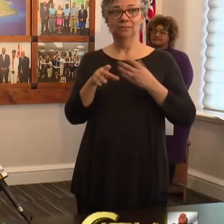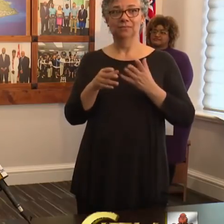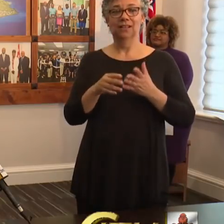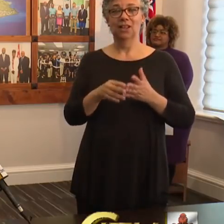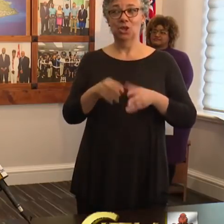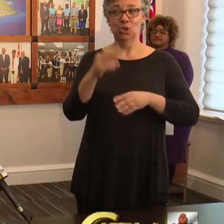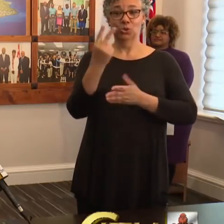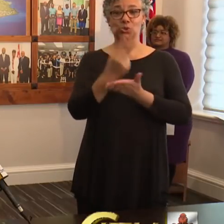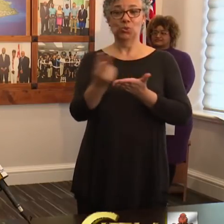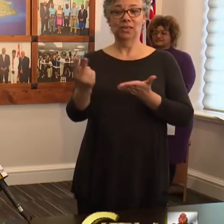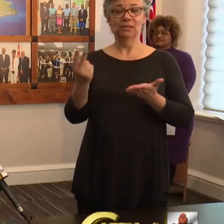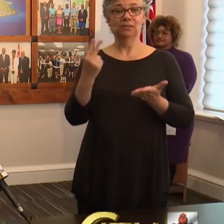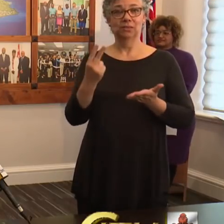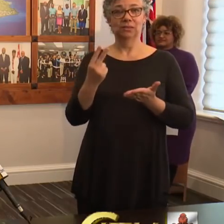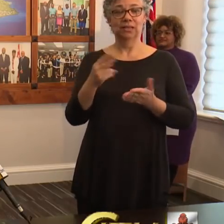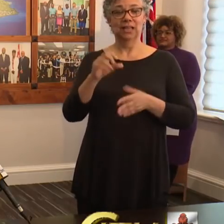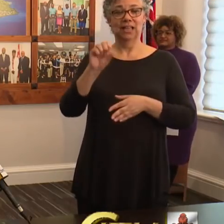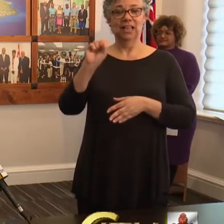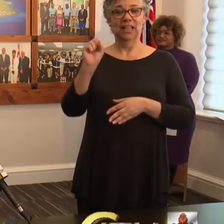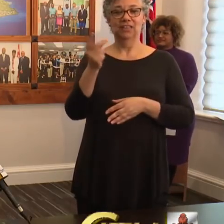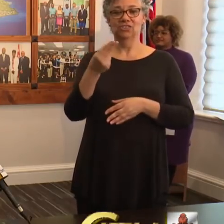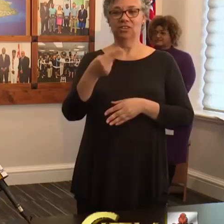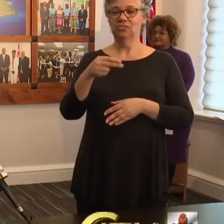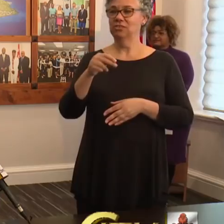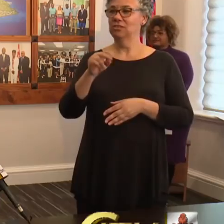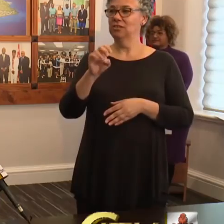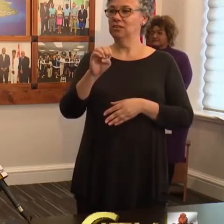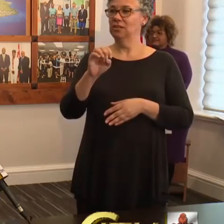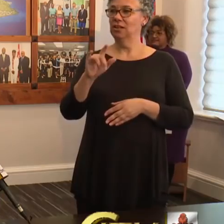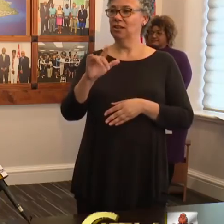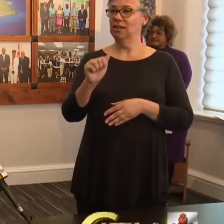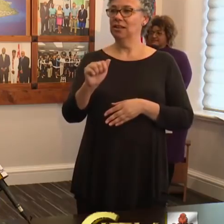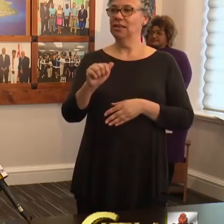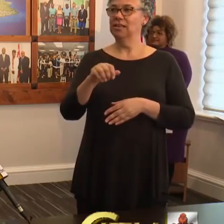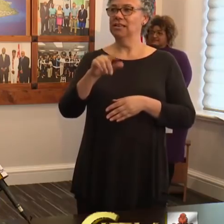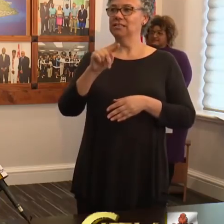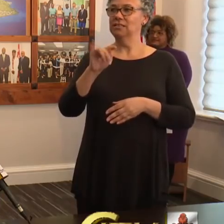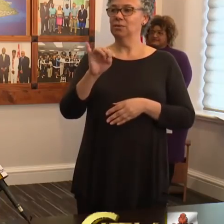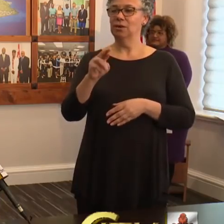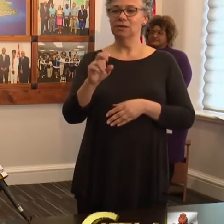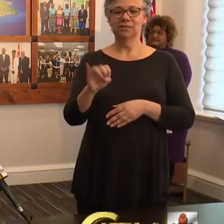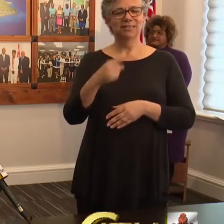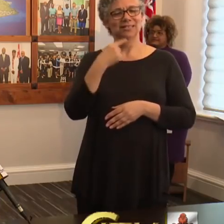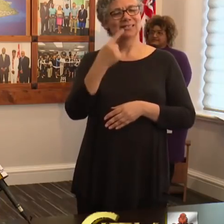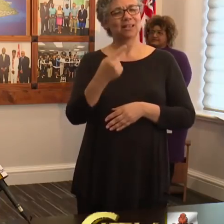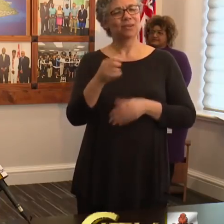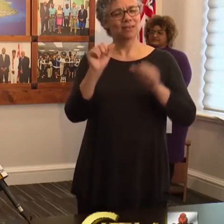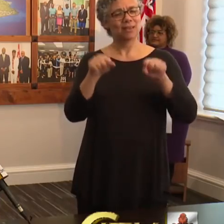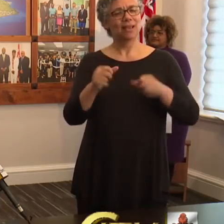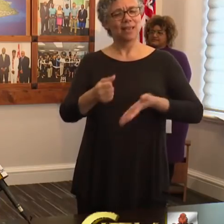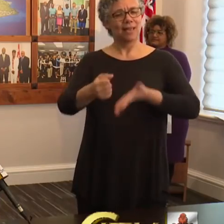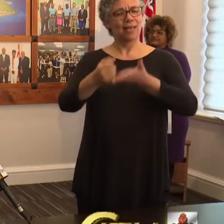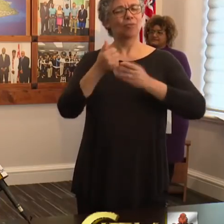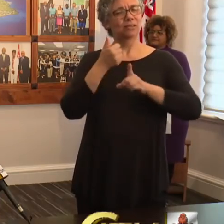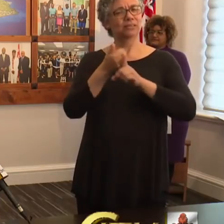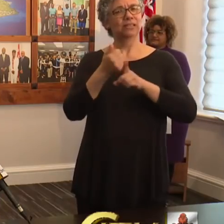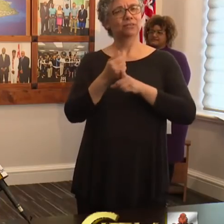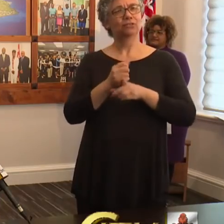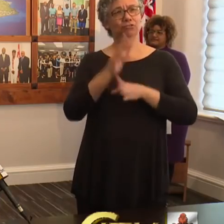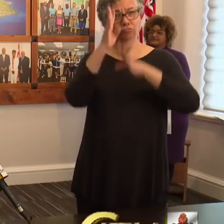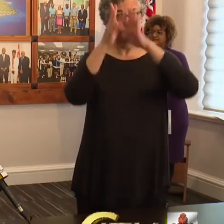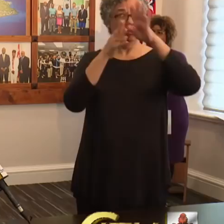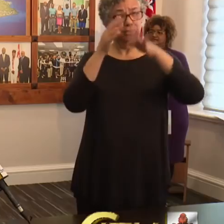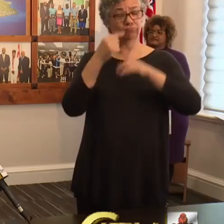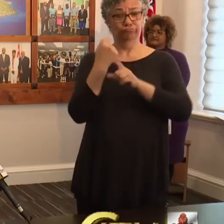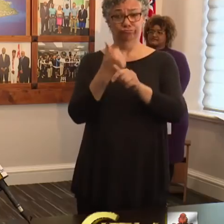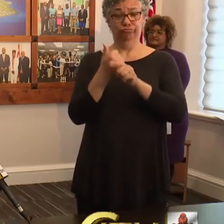Two weeks ago, Ms. Sheila Tyrrell wrote me to suggest that we could help ourselves by producing our own face masks. As a sewer